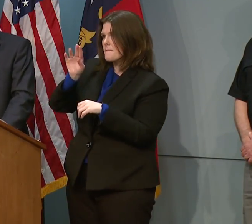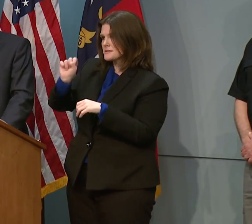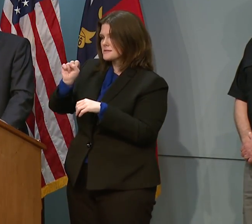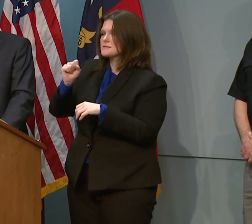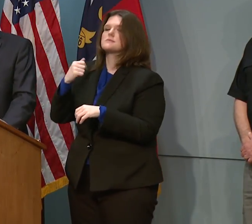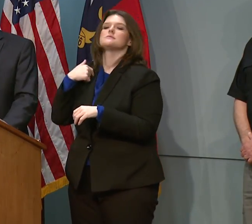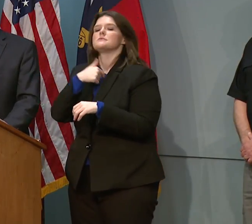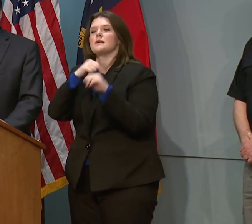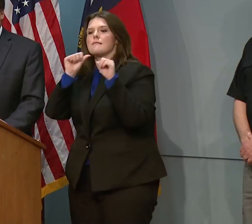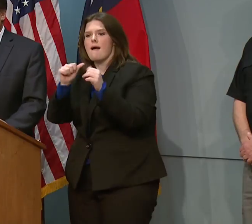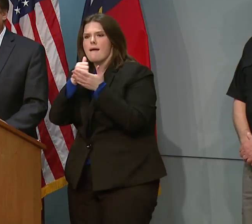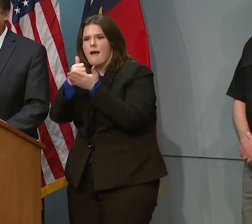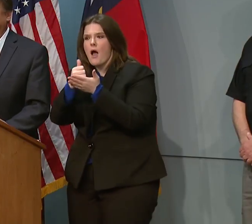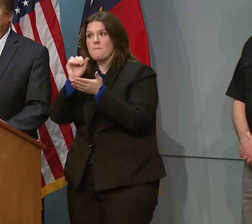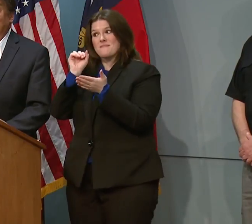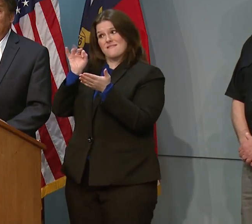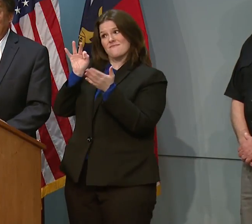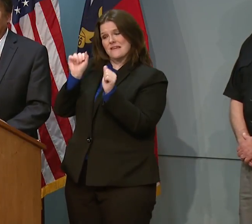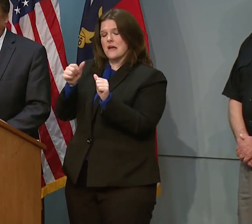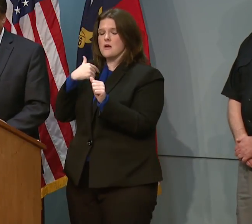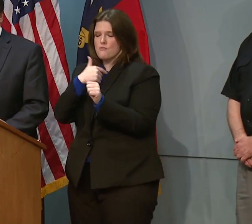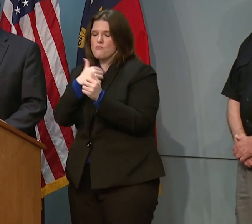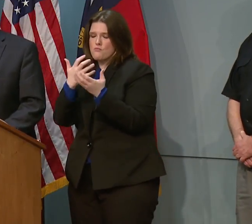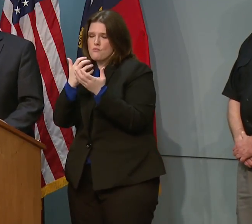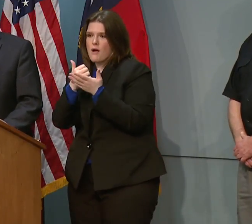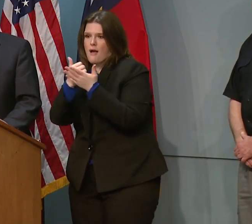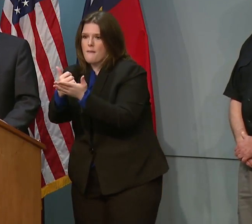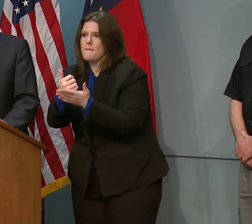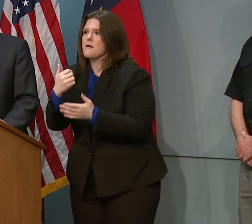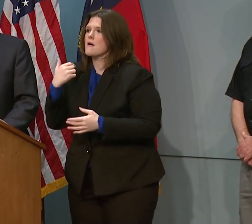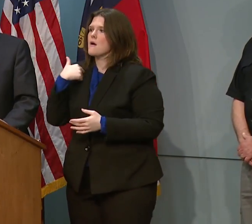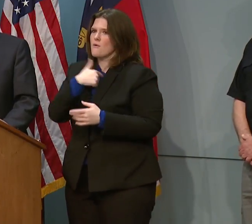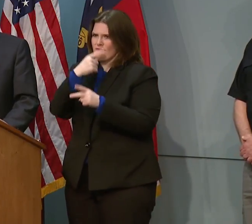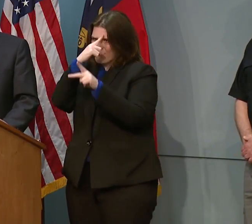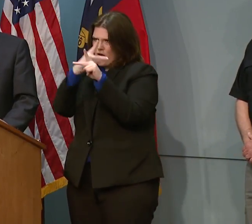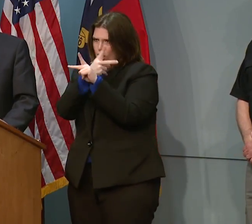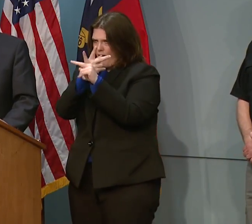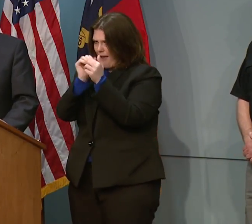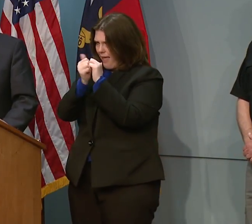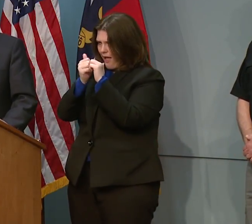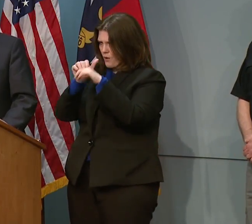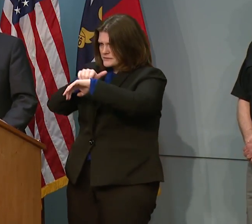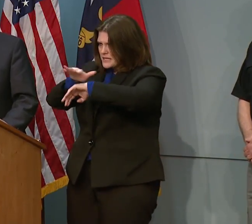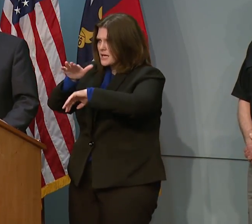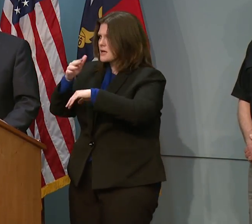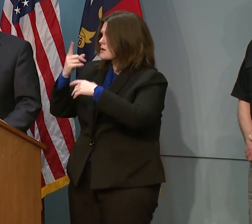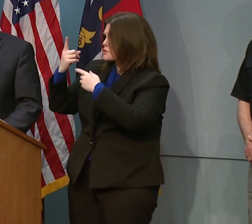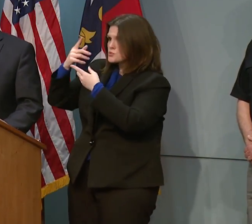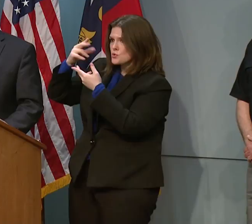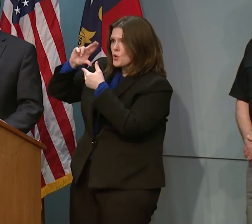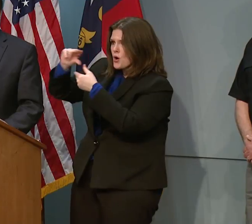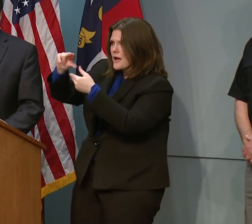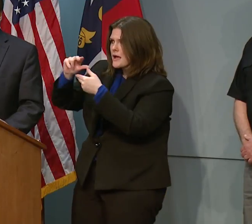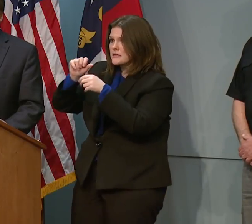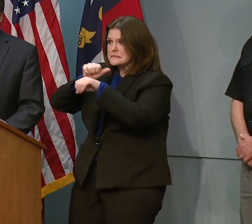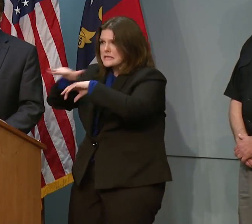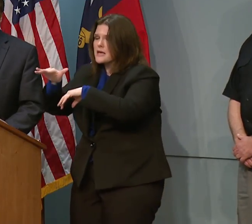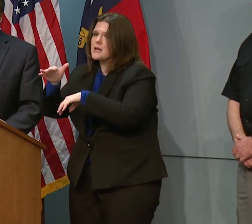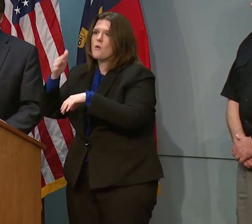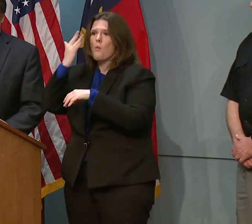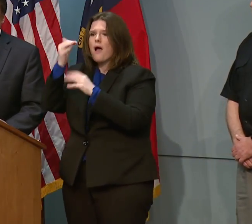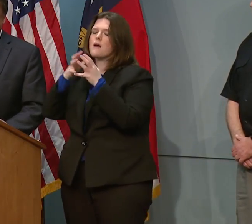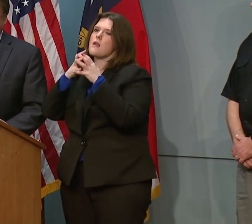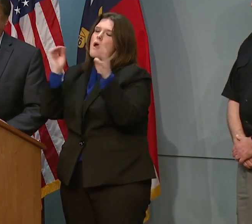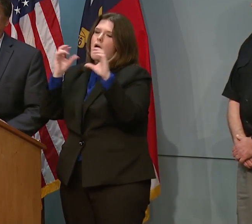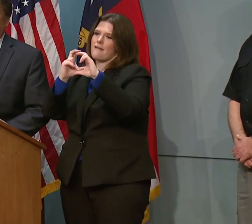provide. And we're looking at how we can get it down there. We actually don't want to get it down there in the middle of the storm. It's literally a lot of